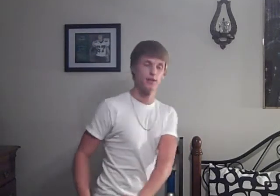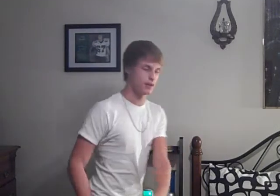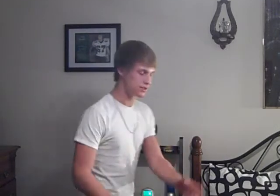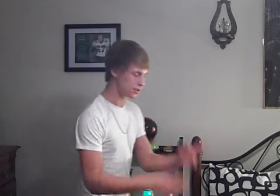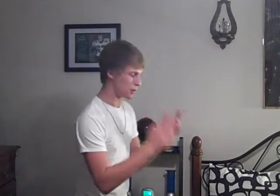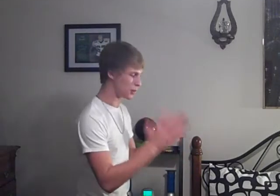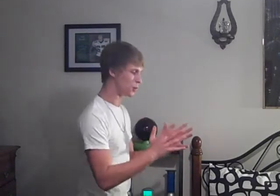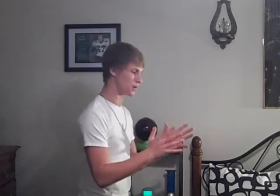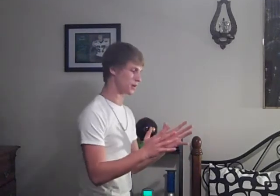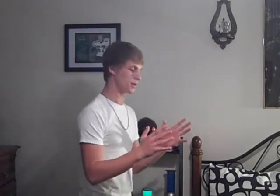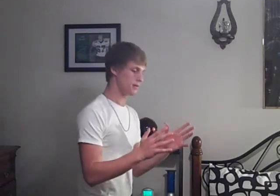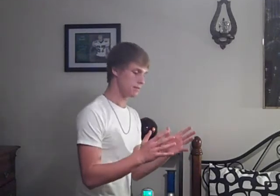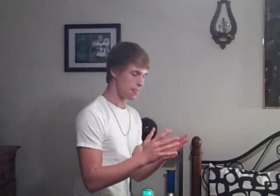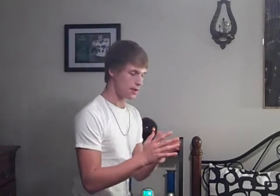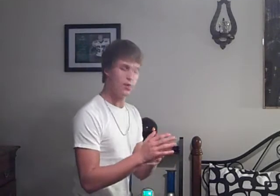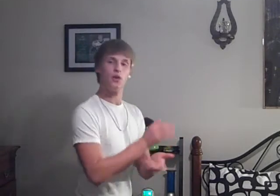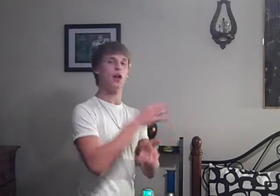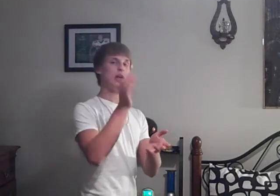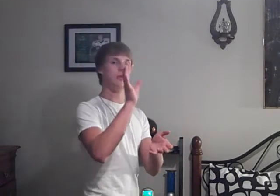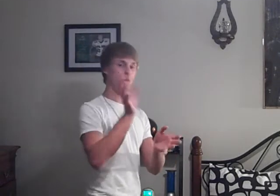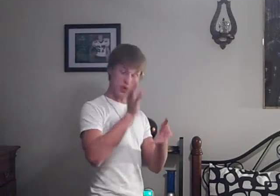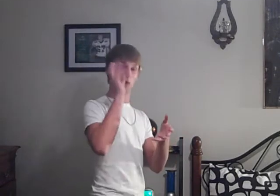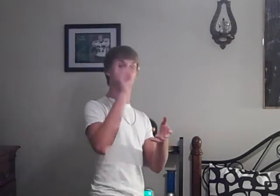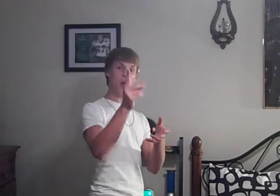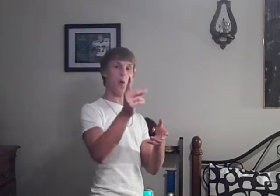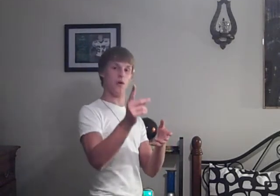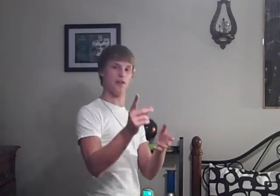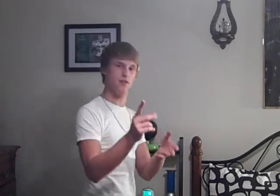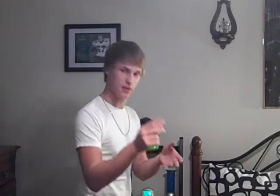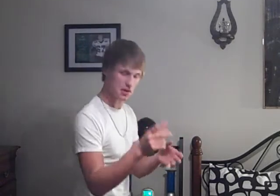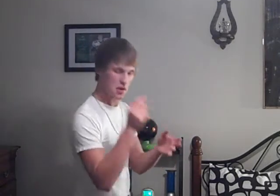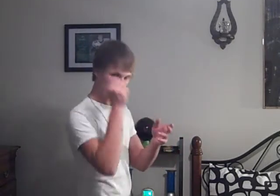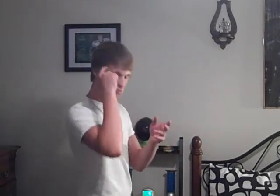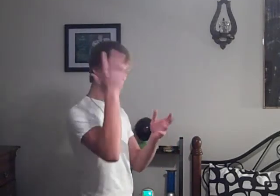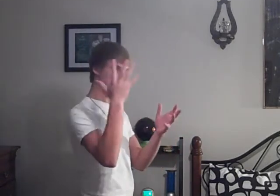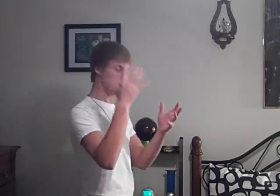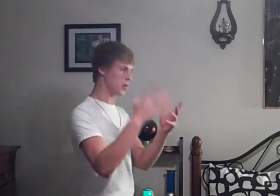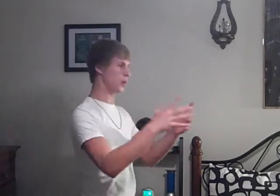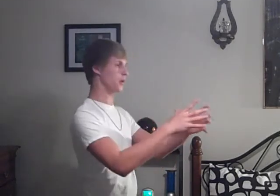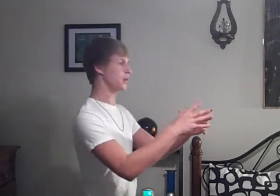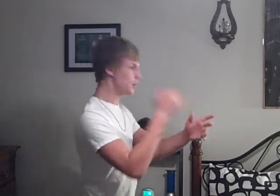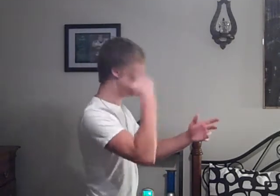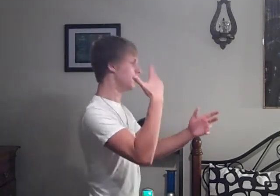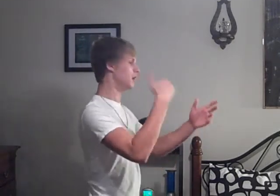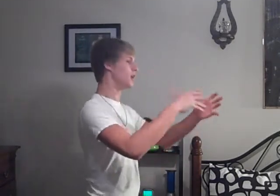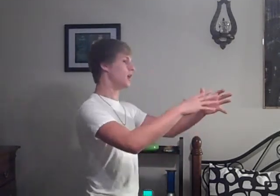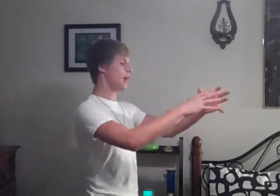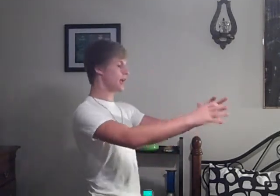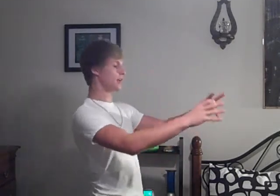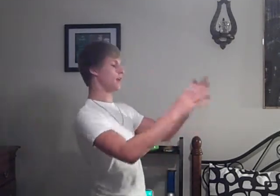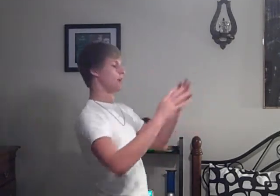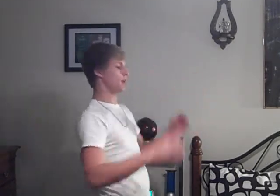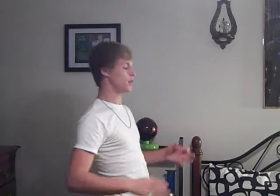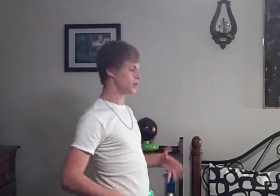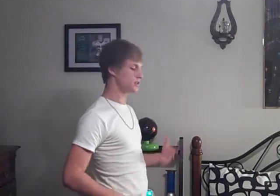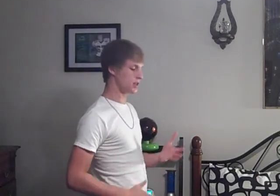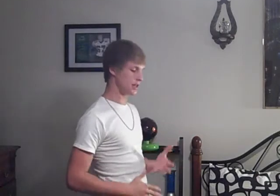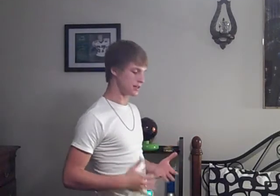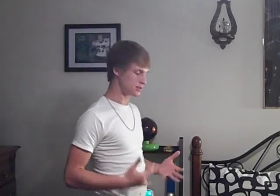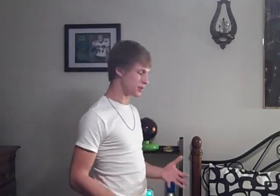So you're bored Not like wood You are bored Like Bleh Bored Ugh And You're just looking at this